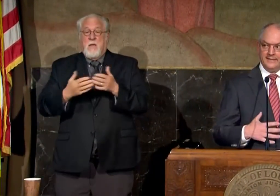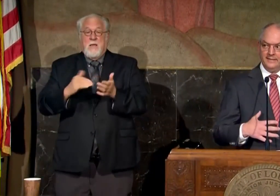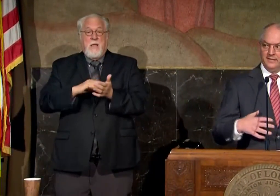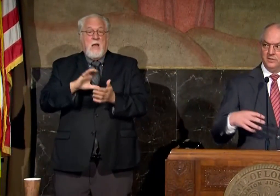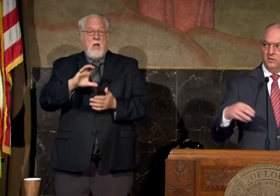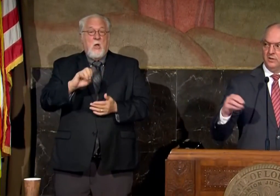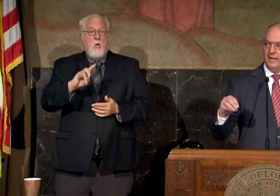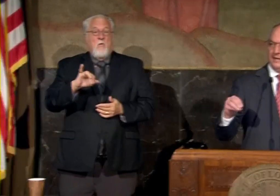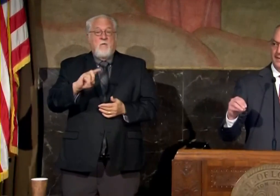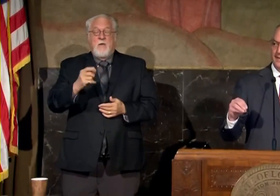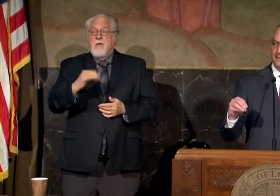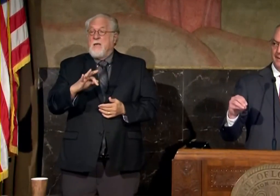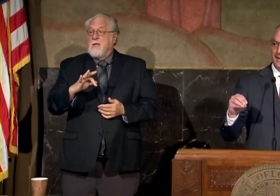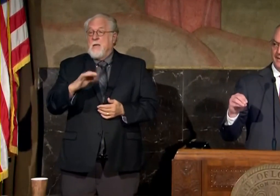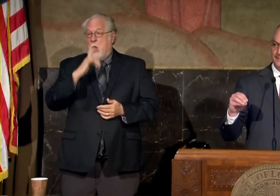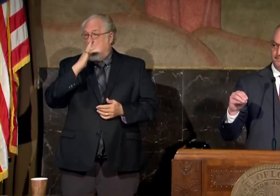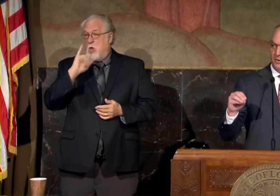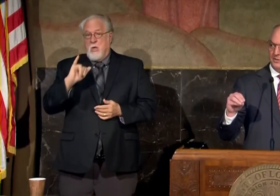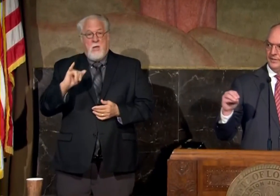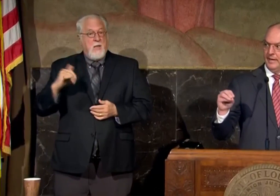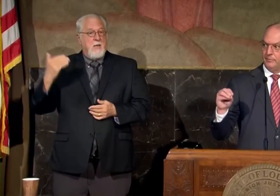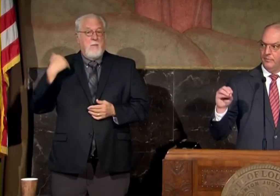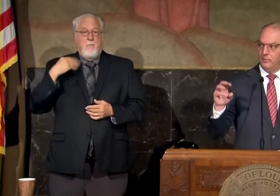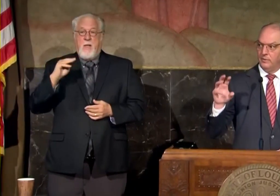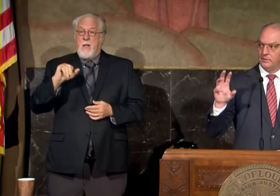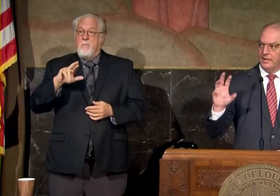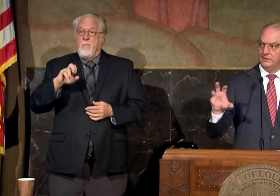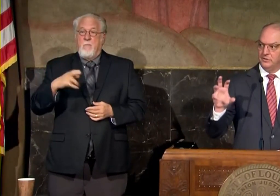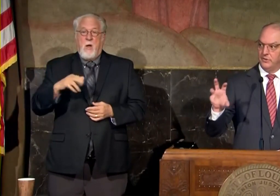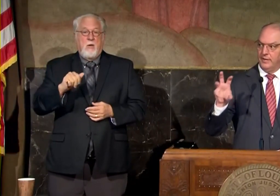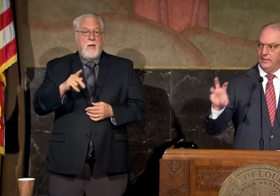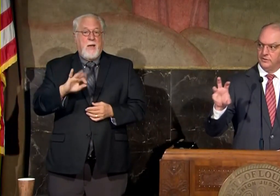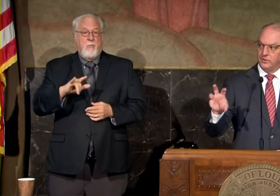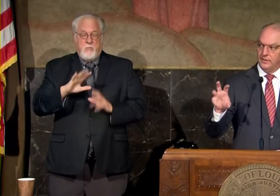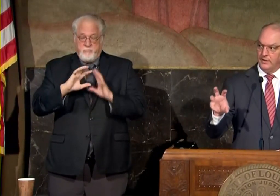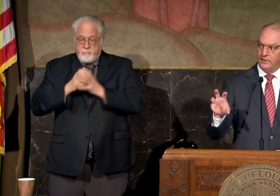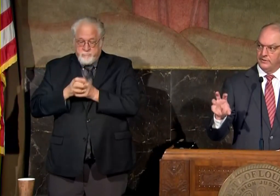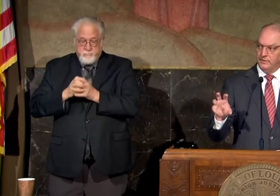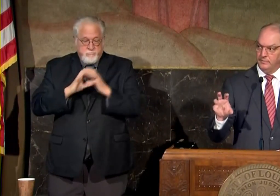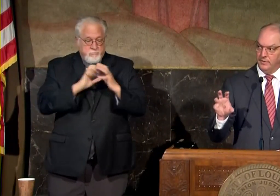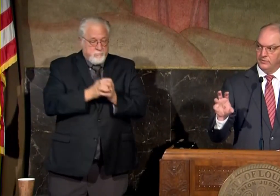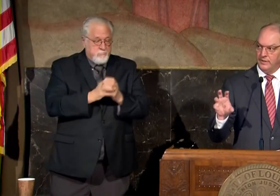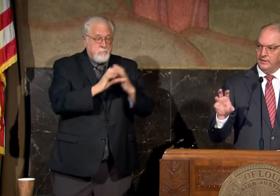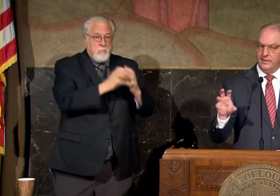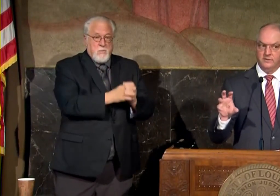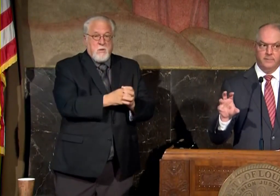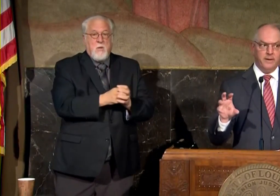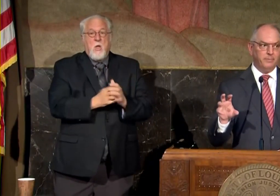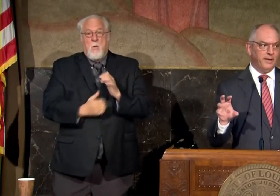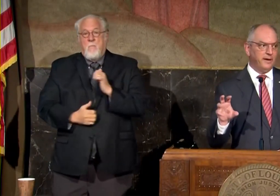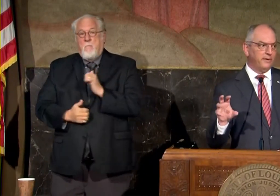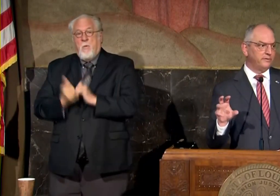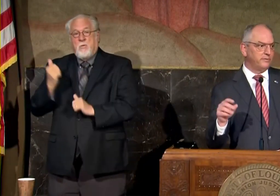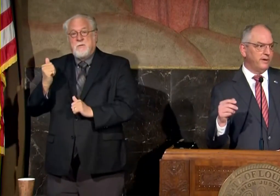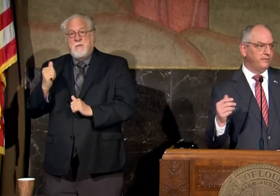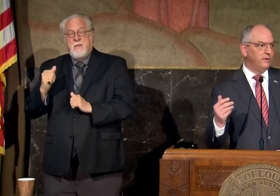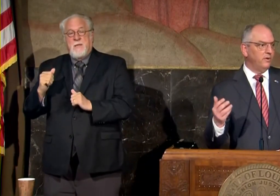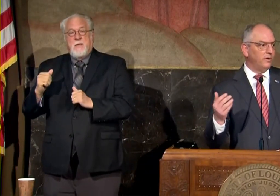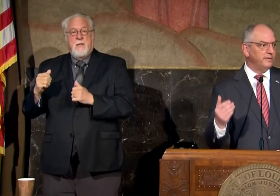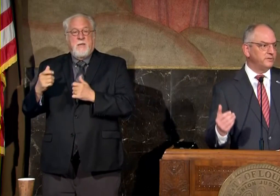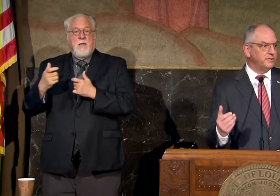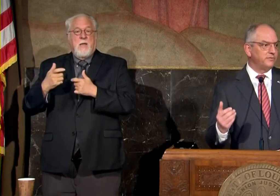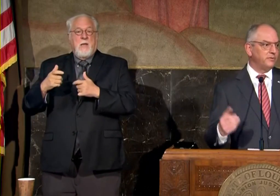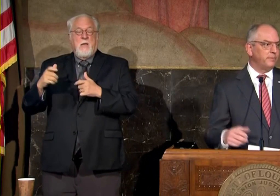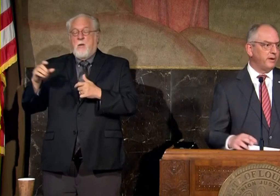-19 doesn't look like it did back in March and April where it was concentrated in certain areas mostly the densely populated areas around